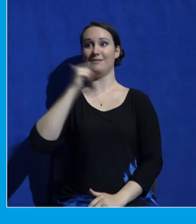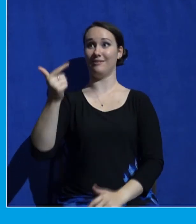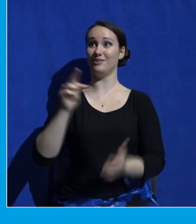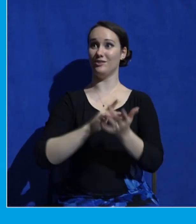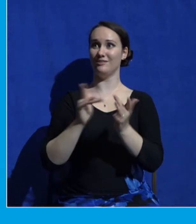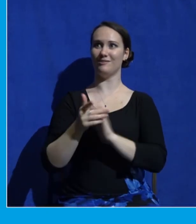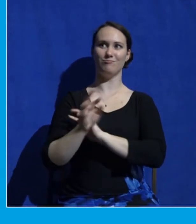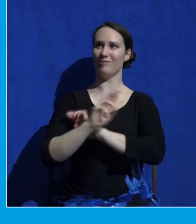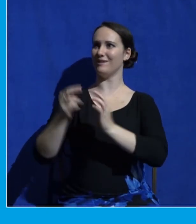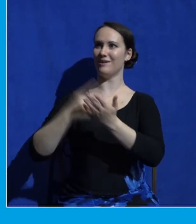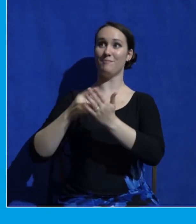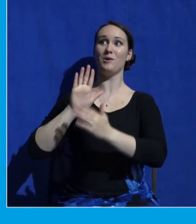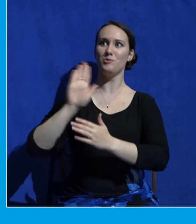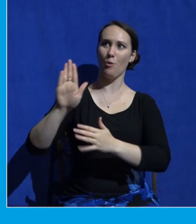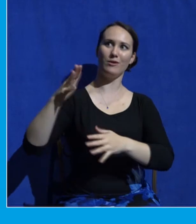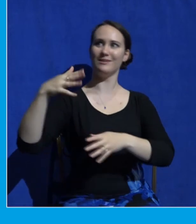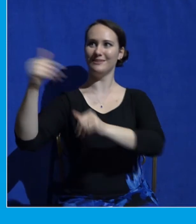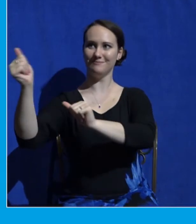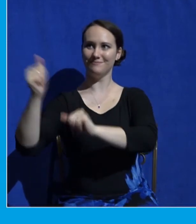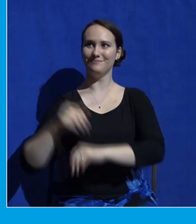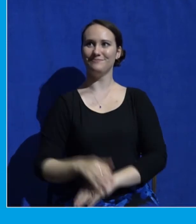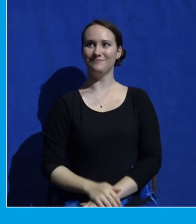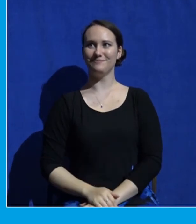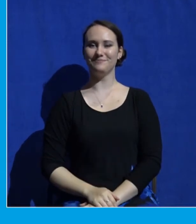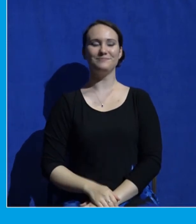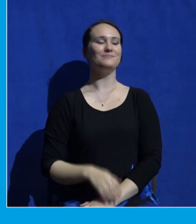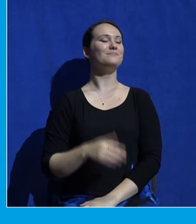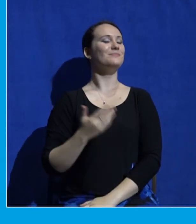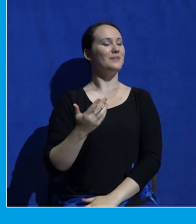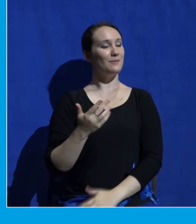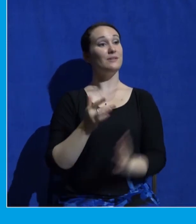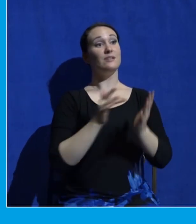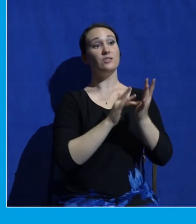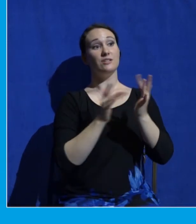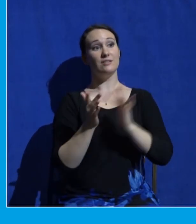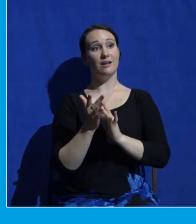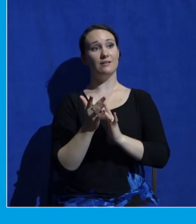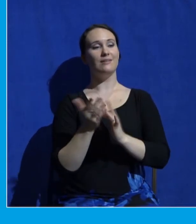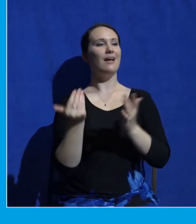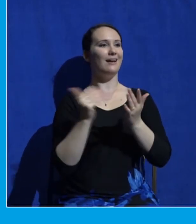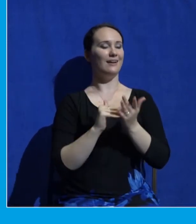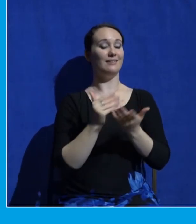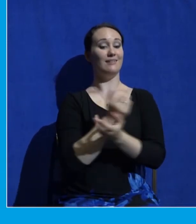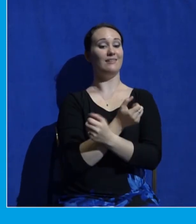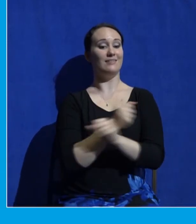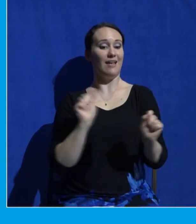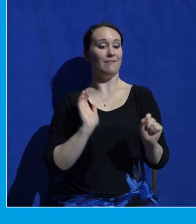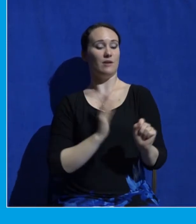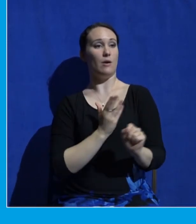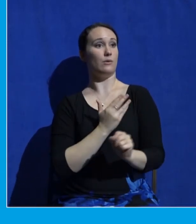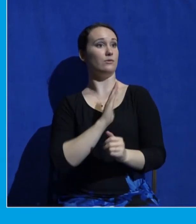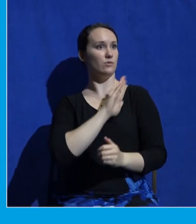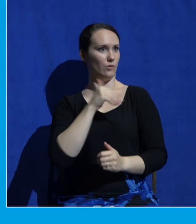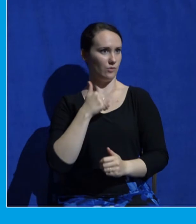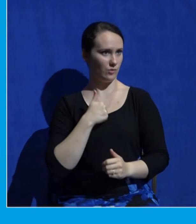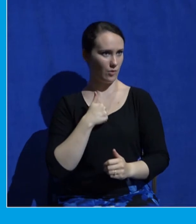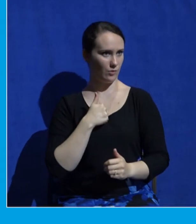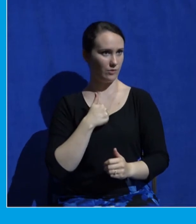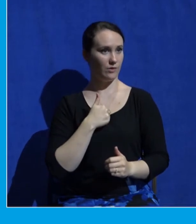Fourth picture of Jesus, Jesus is the Savior of our souls. This word, departure, exodus,